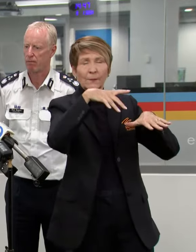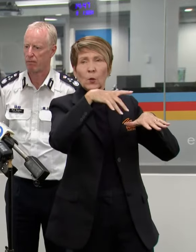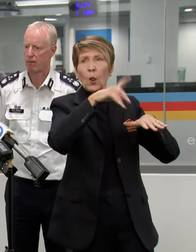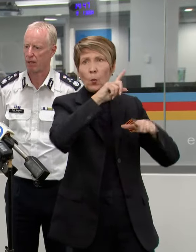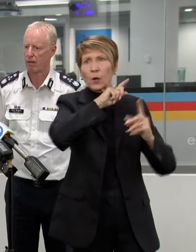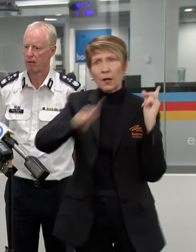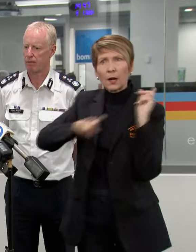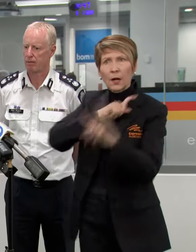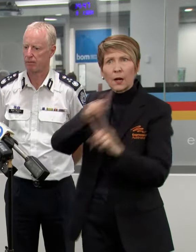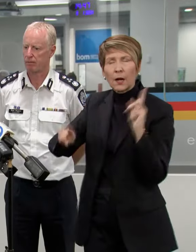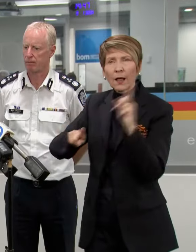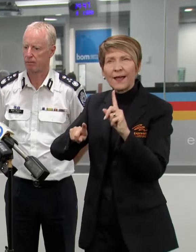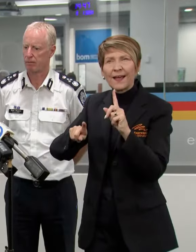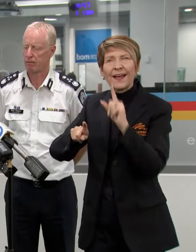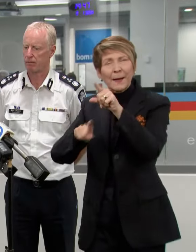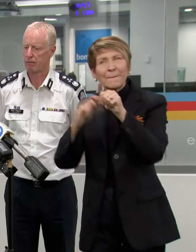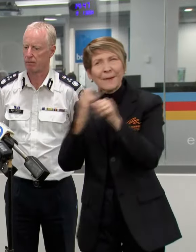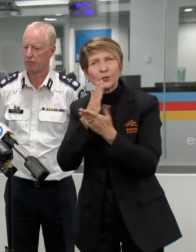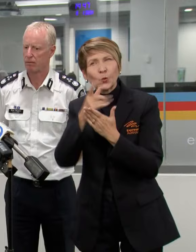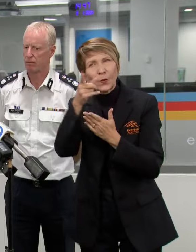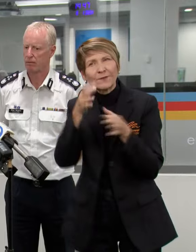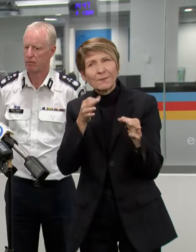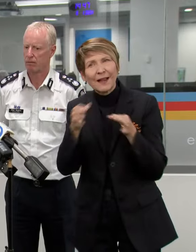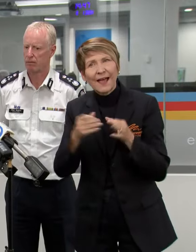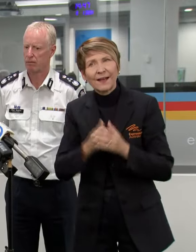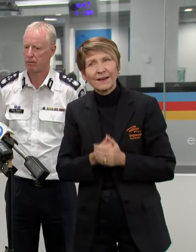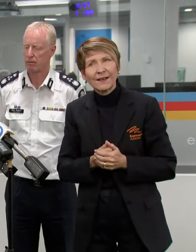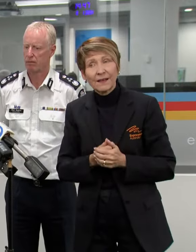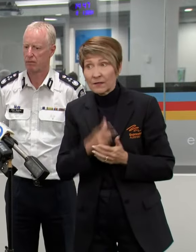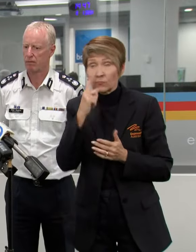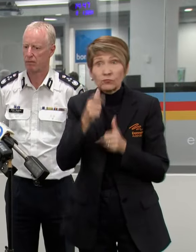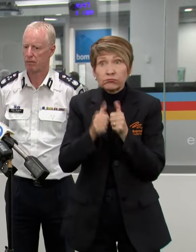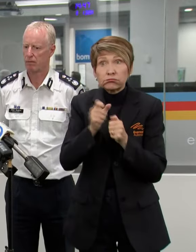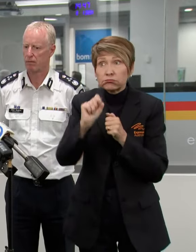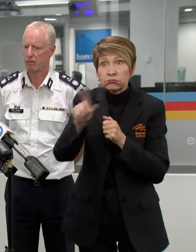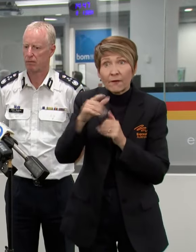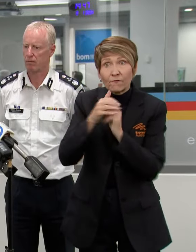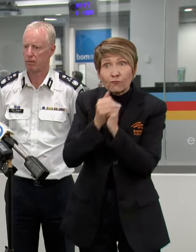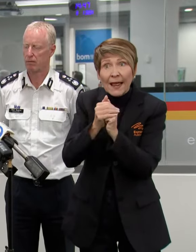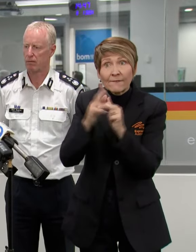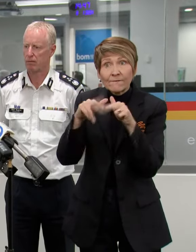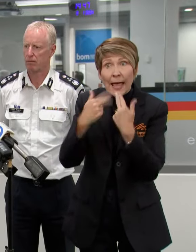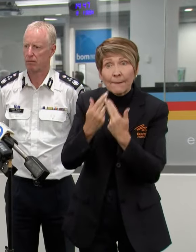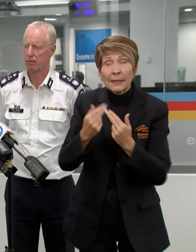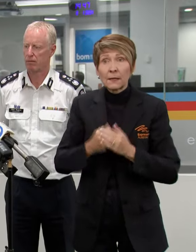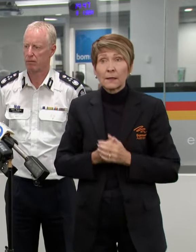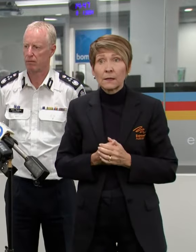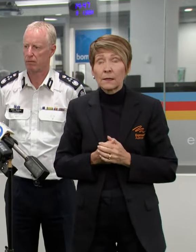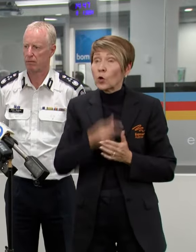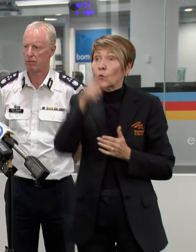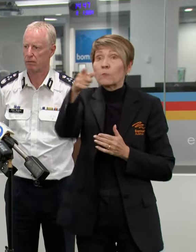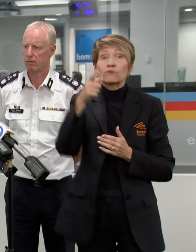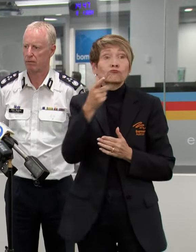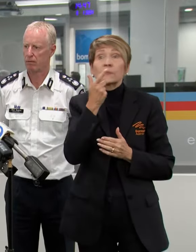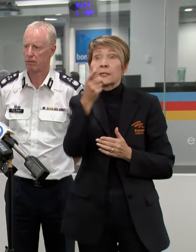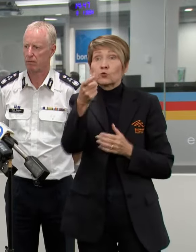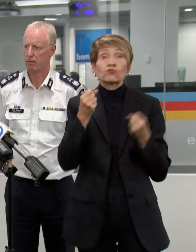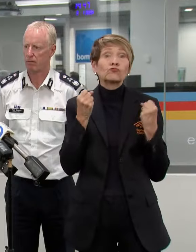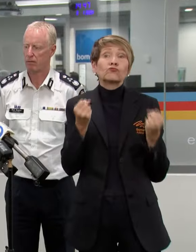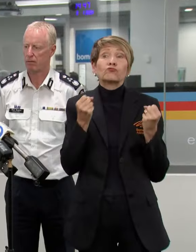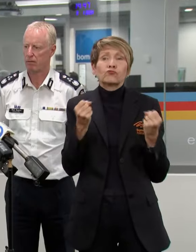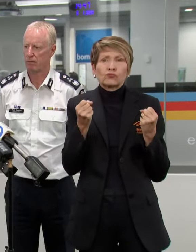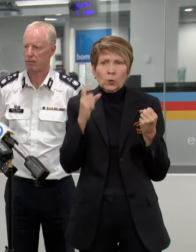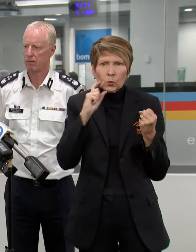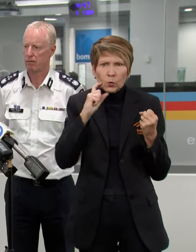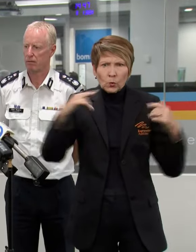know where you're going to go. Do you have family and friends? Do you have an alternate route if you come across a road that is cut by flood waters, so